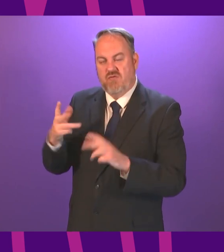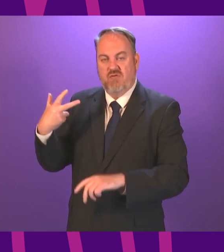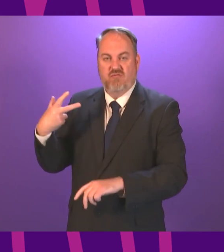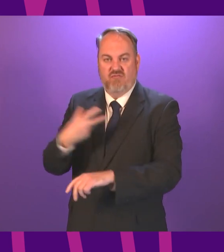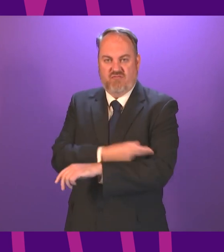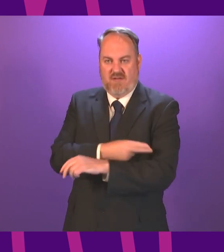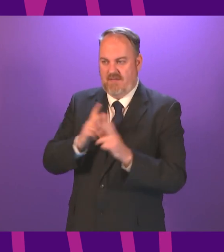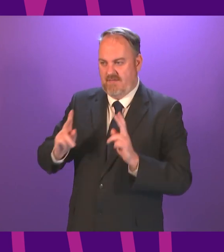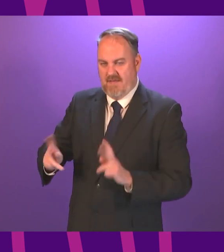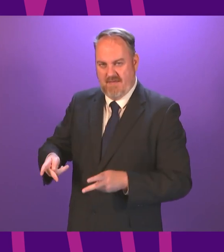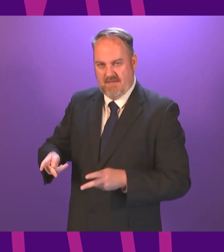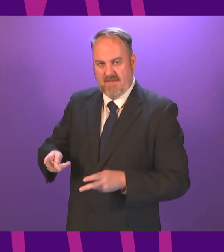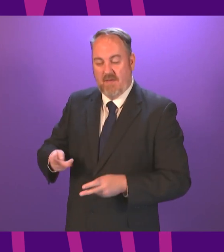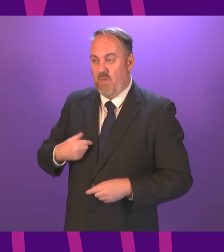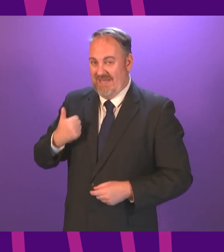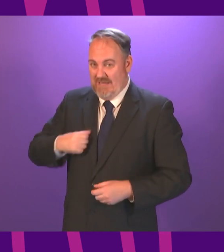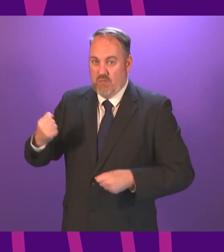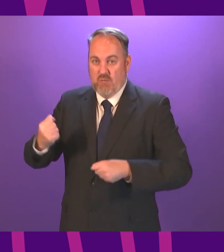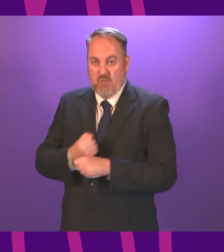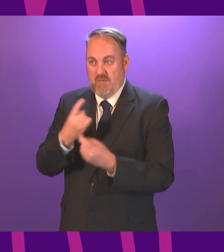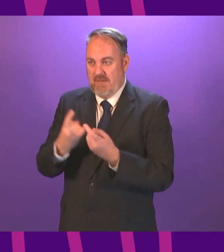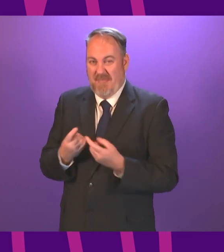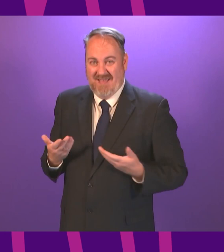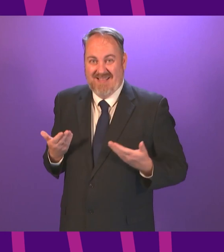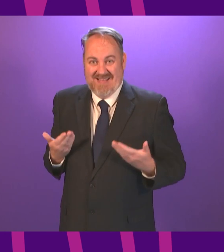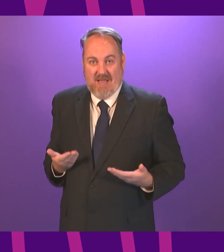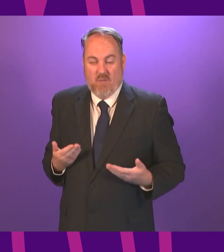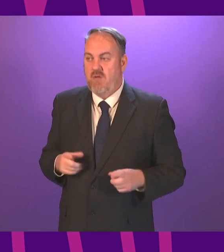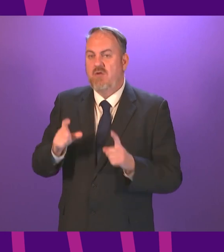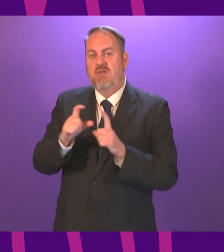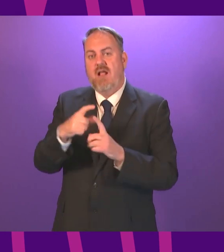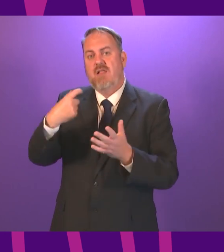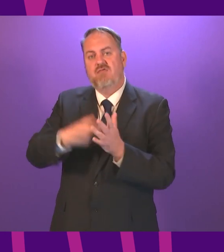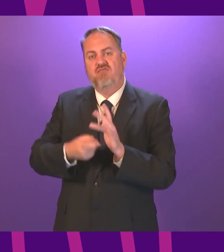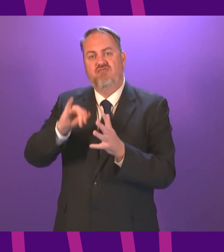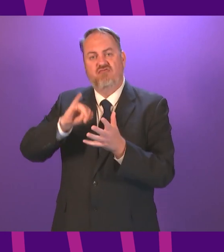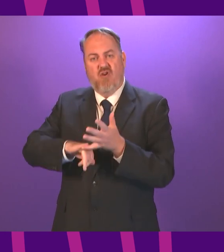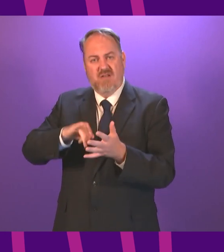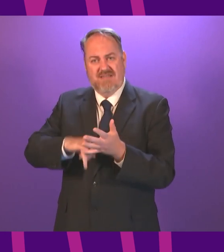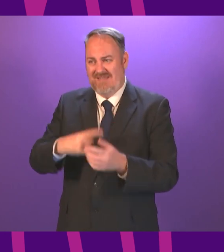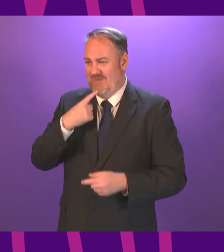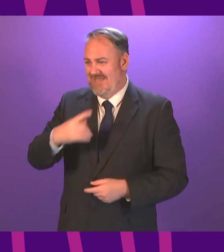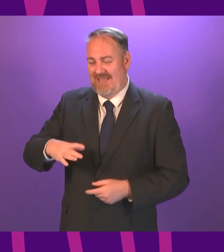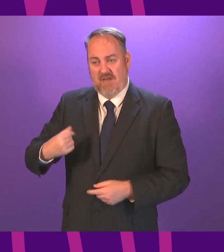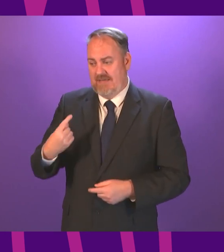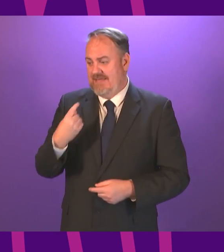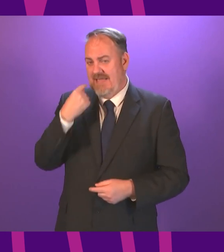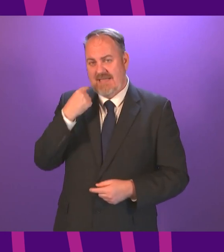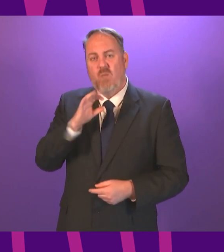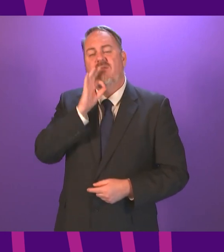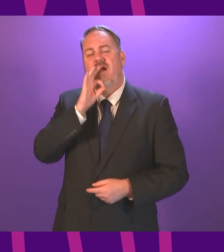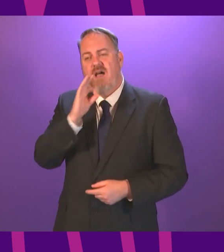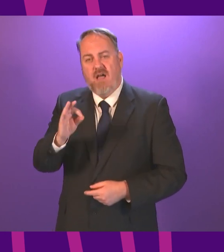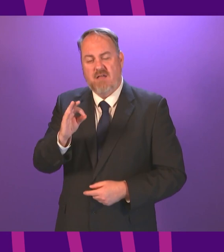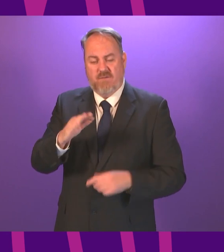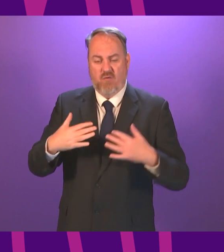divisive action now in this site and as Douglas Ross said yesterday the Scottish Conservatives have appealed for cross-party